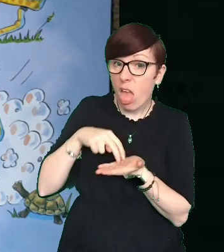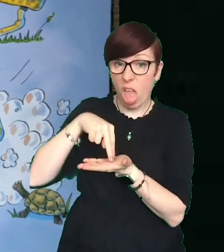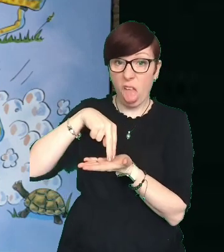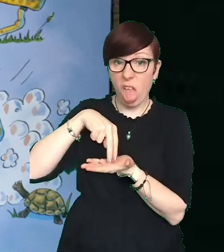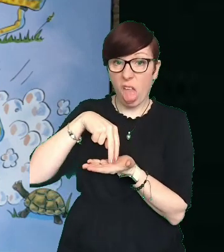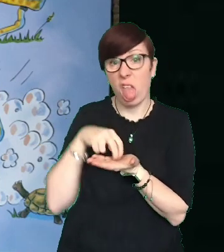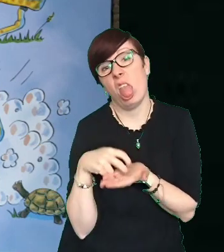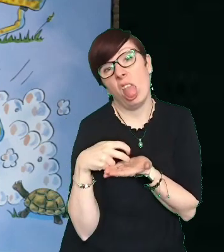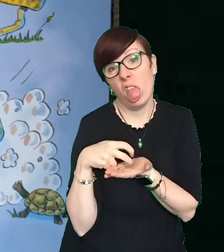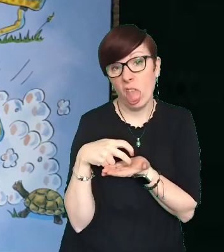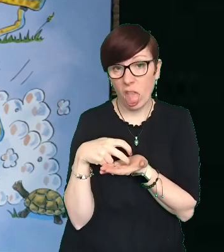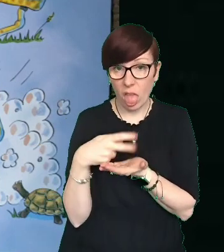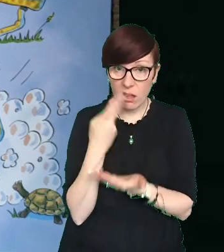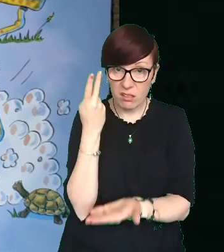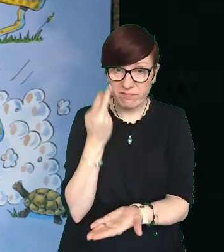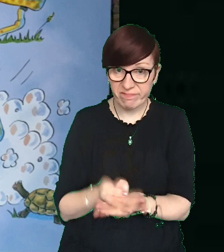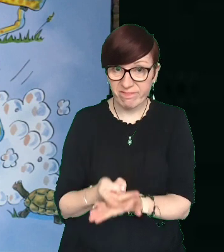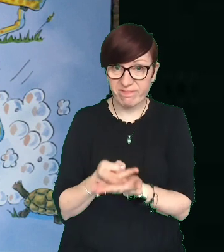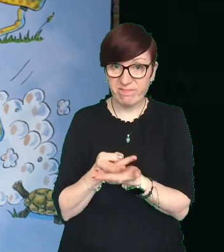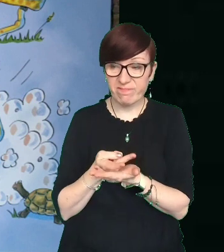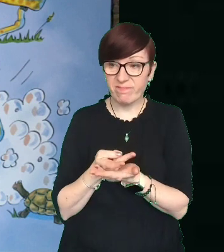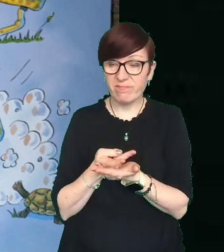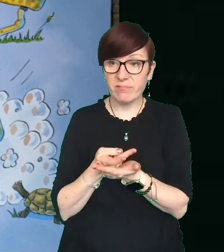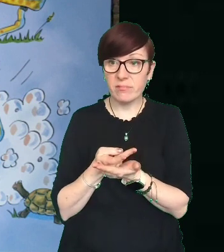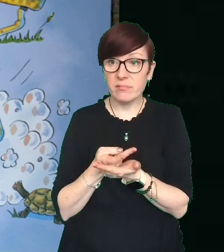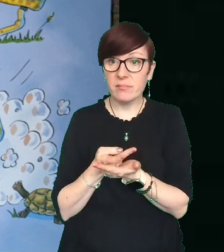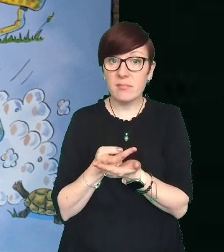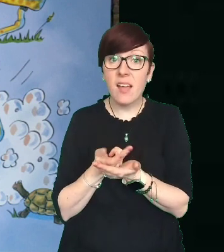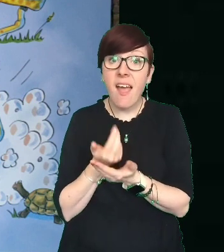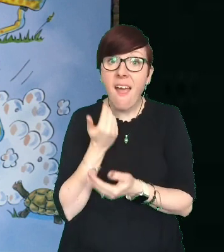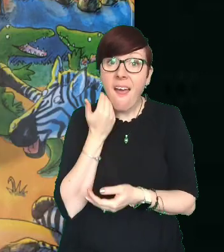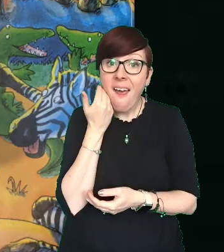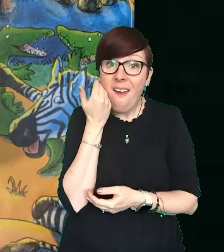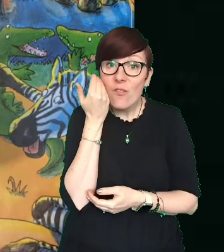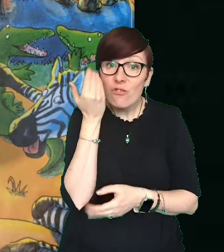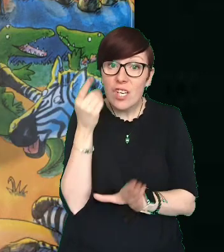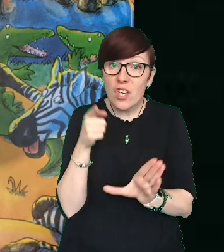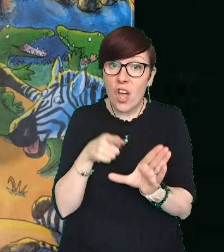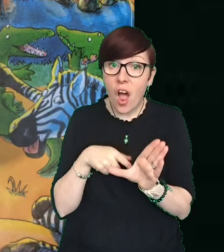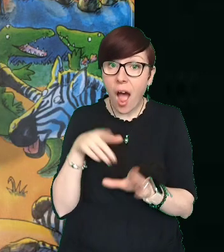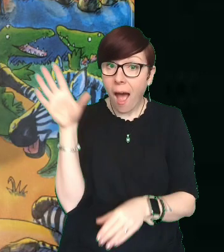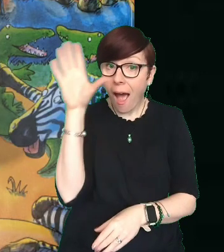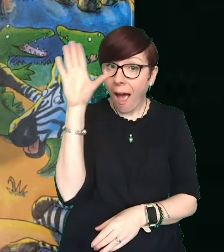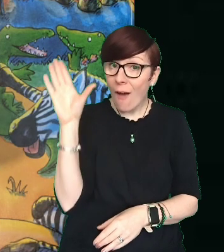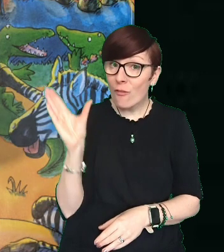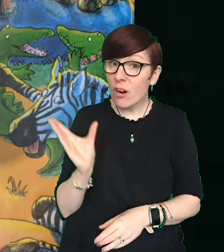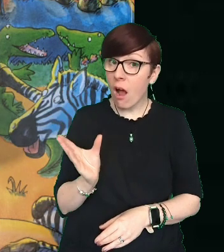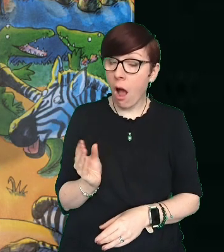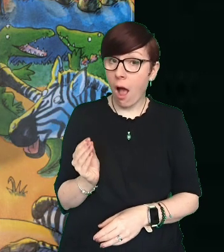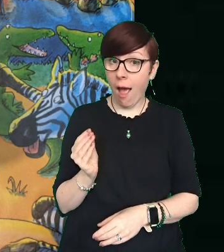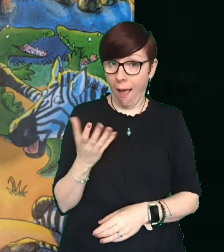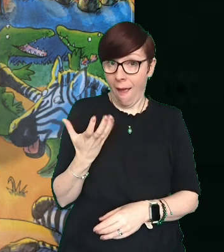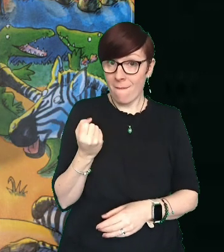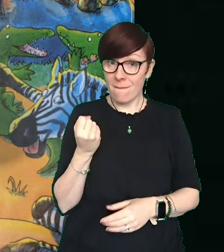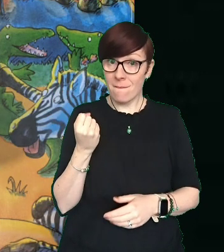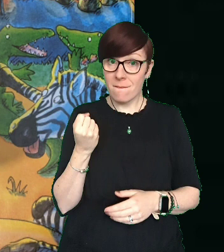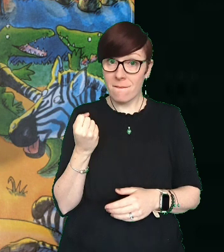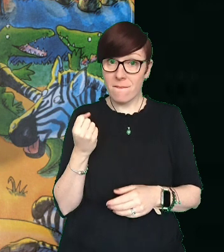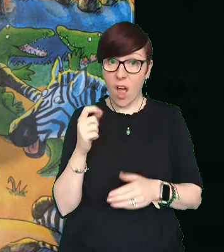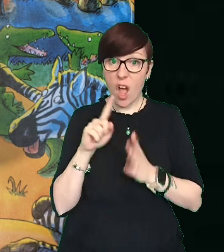But when he tried to run around, he buckled at the knees. Now every year in Africa, they hold the